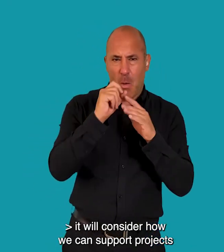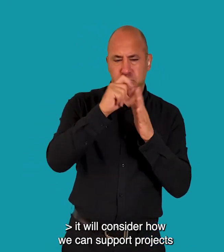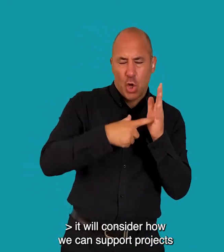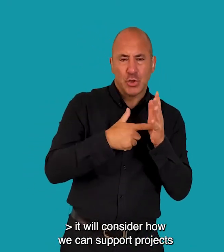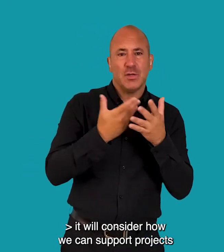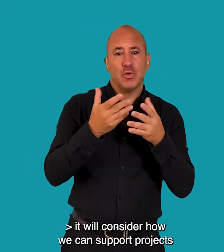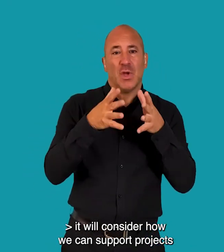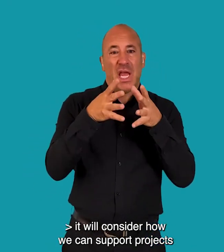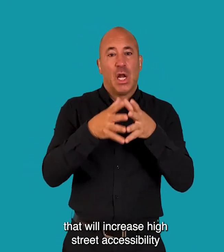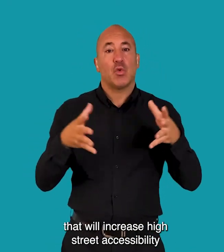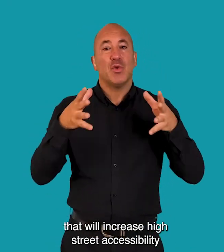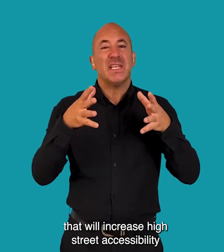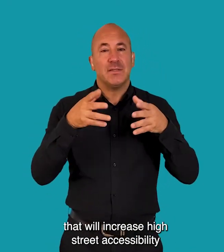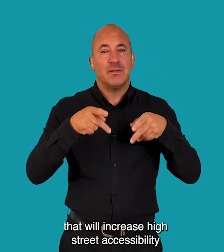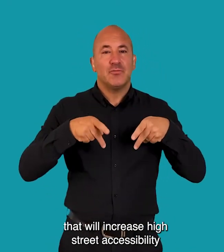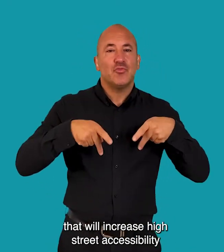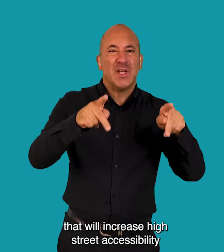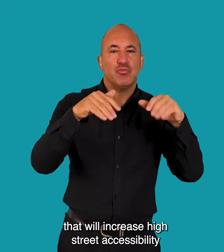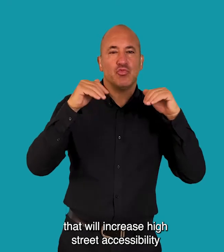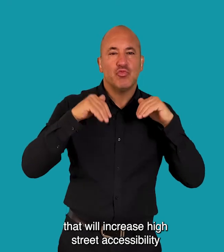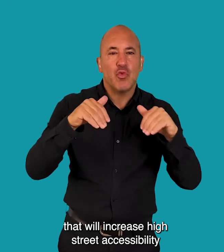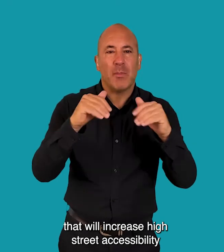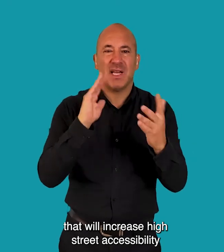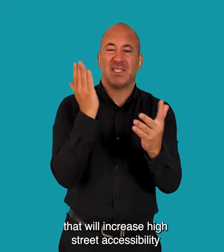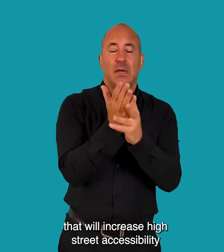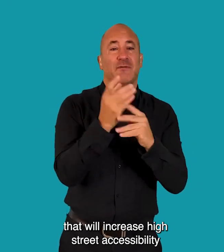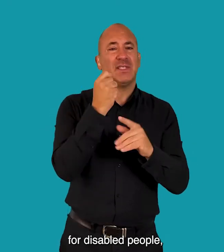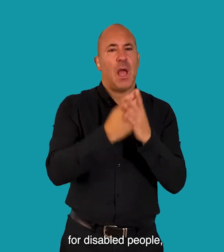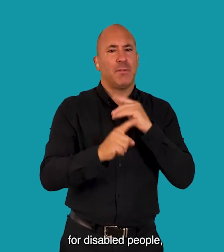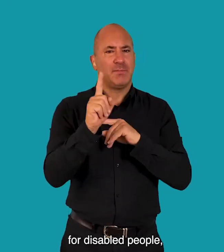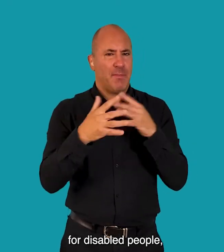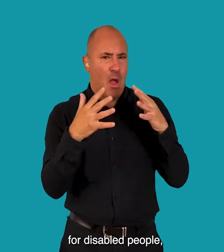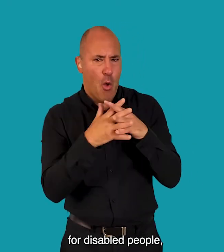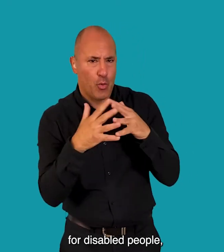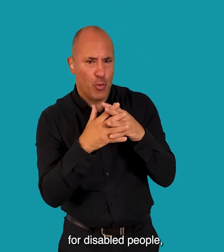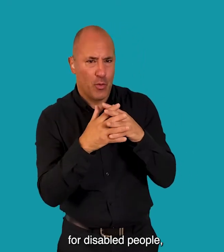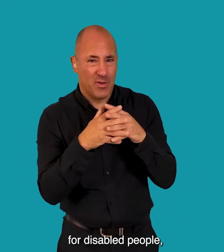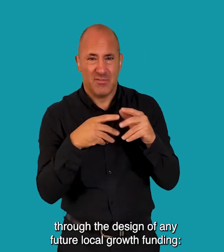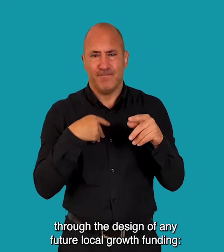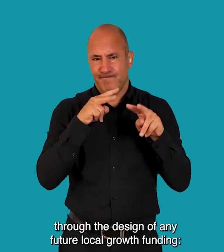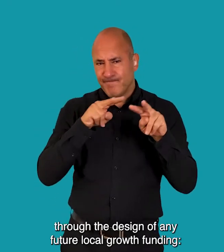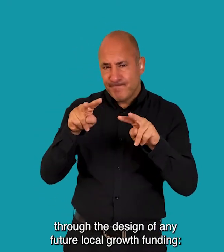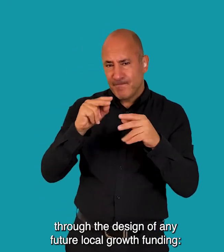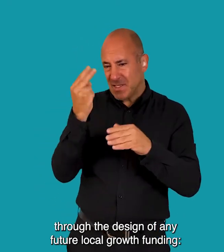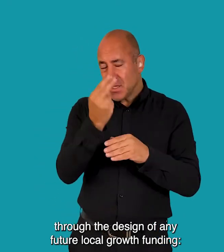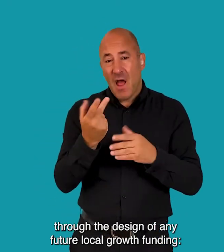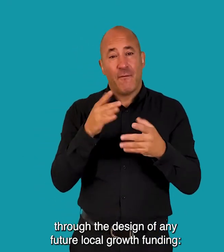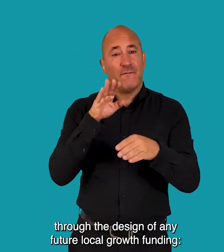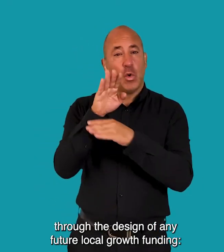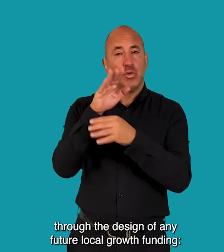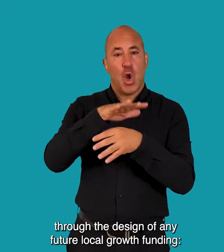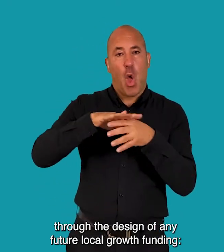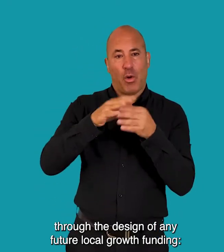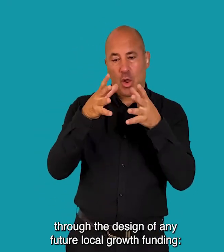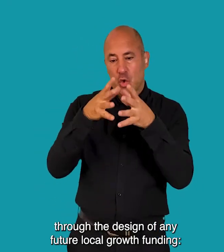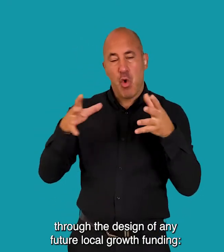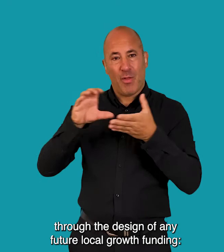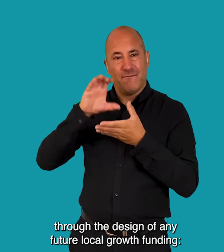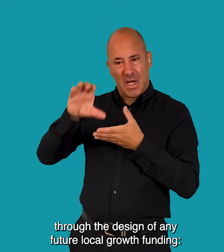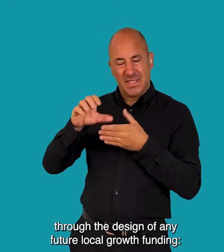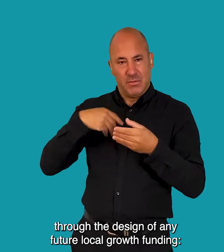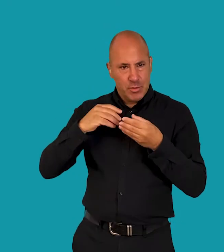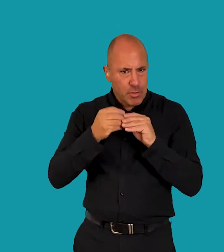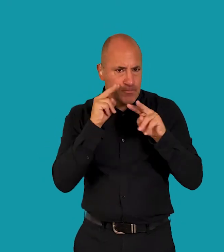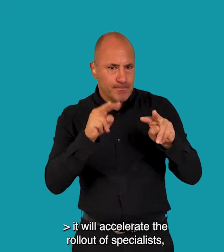we can support projects that will increase high street accessibility for disabled people Through the design of any future local growth